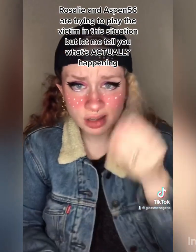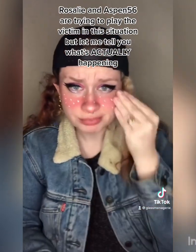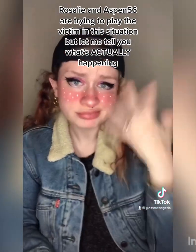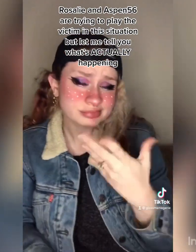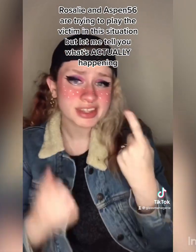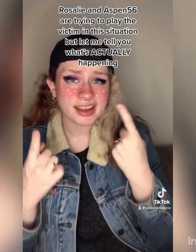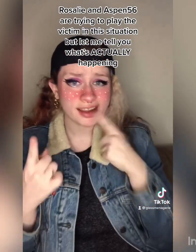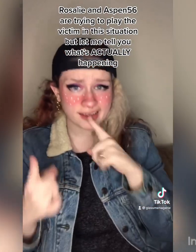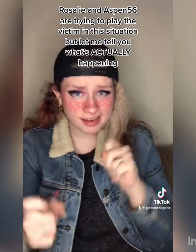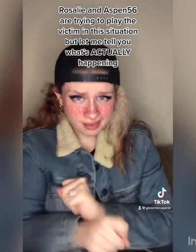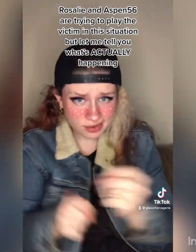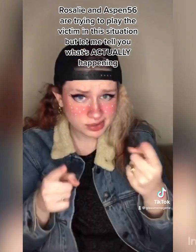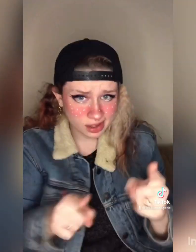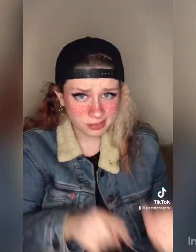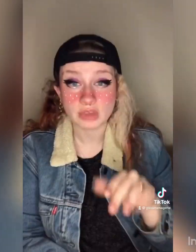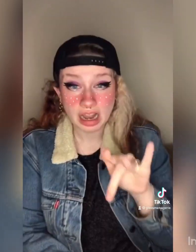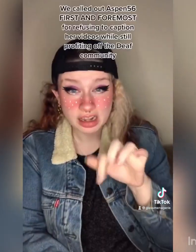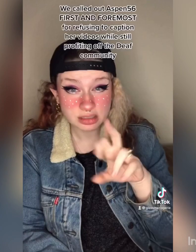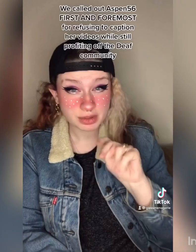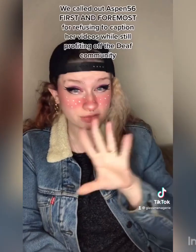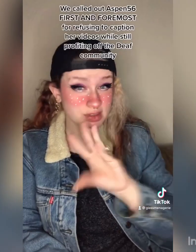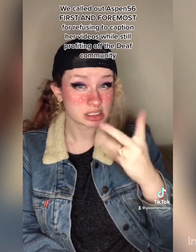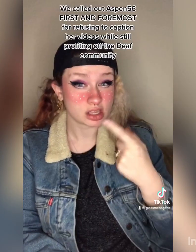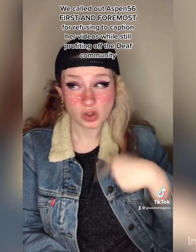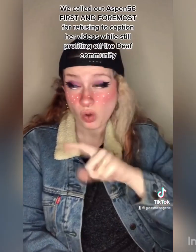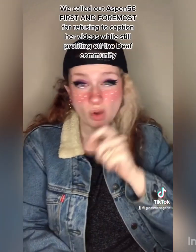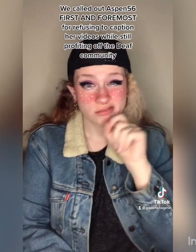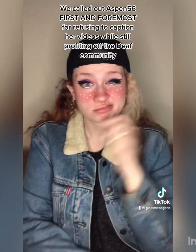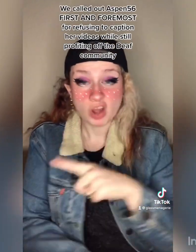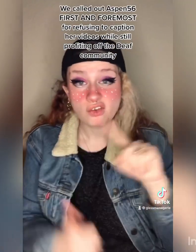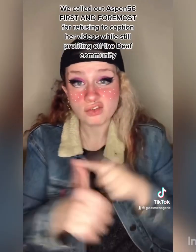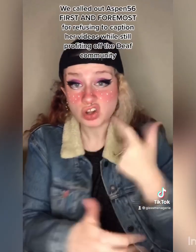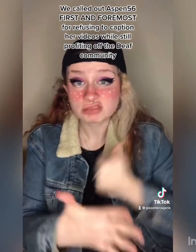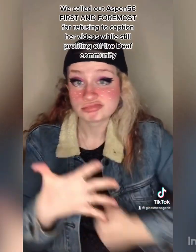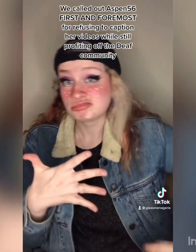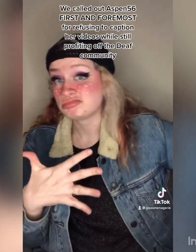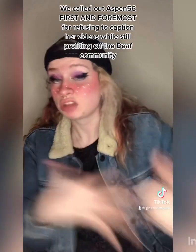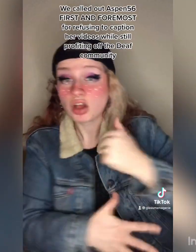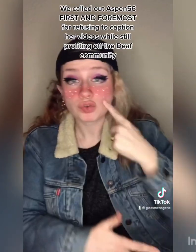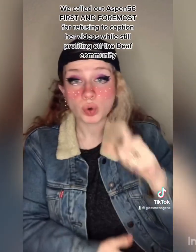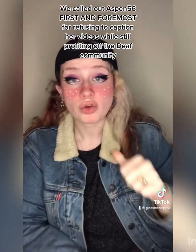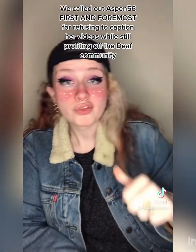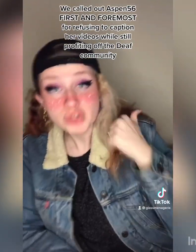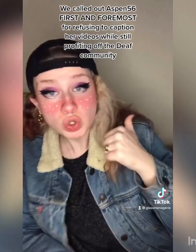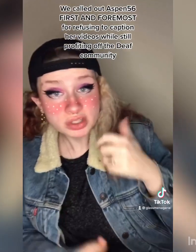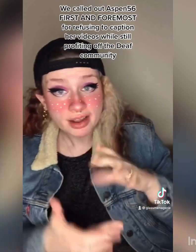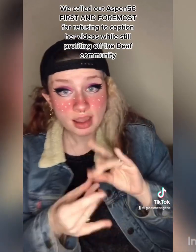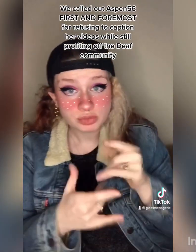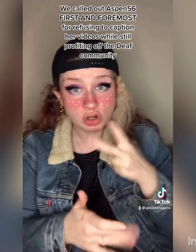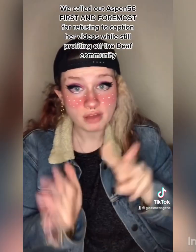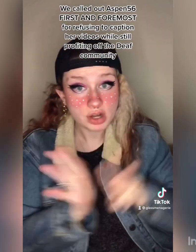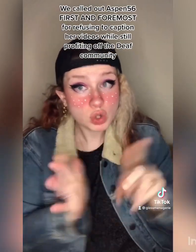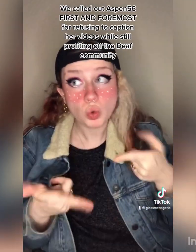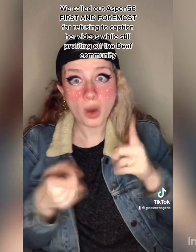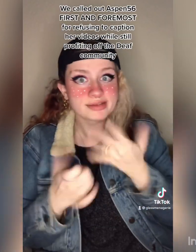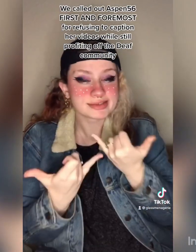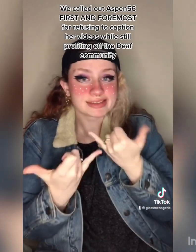this situation, but let me tell you what's actually happening. We called out Aspen 56 first and foremost for refusing to caption her videos while still